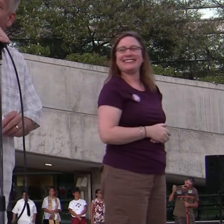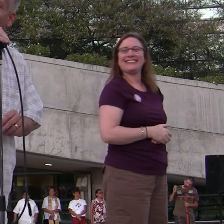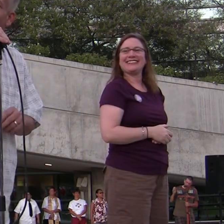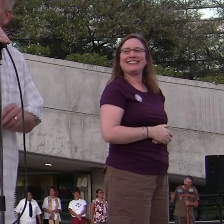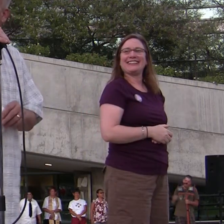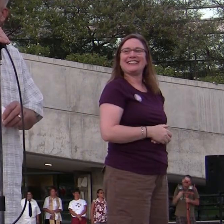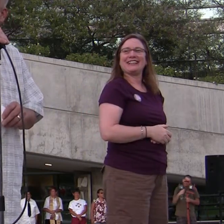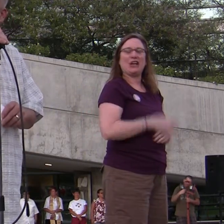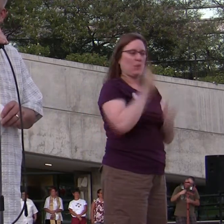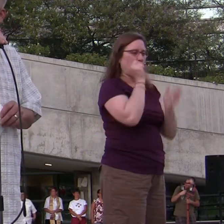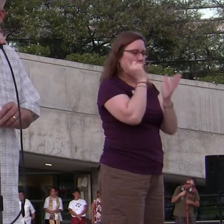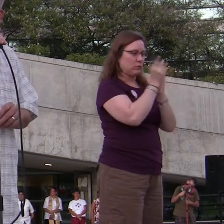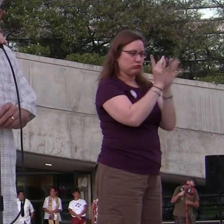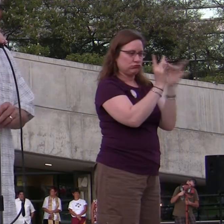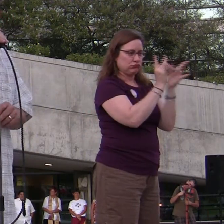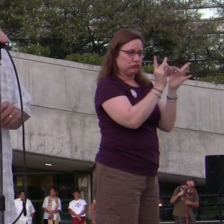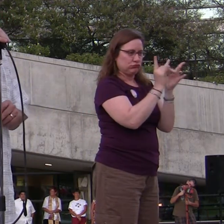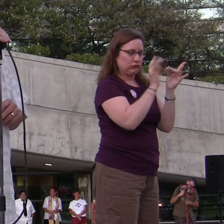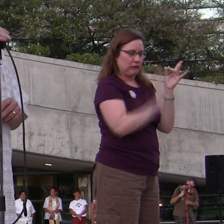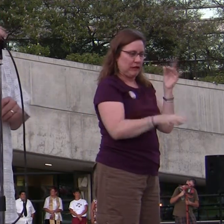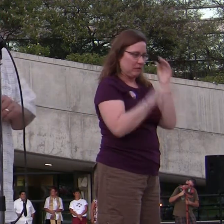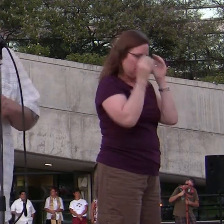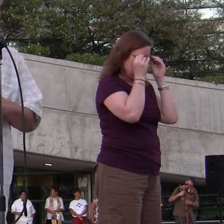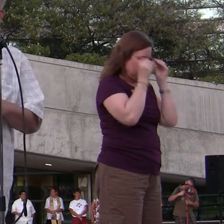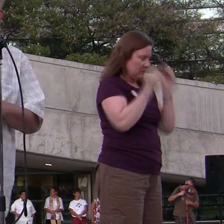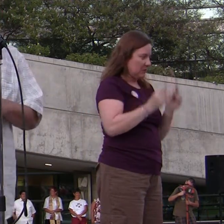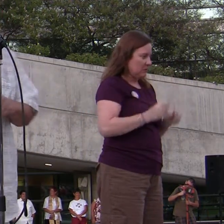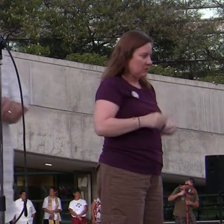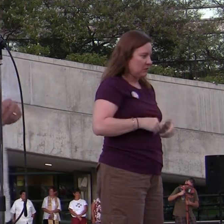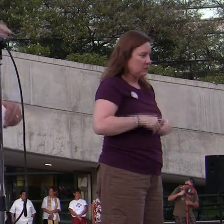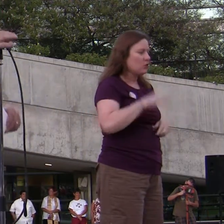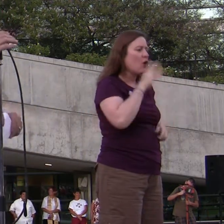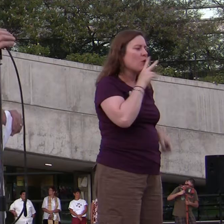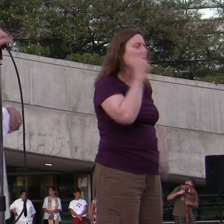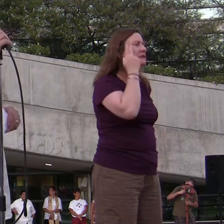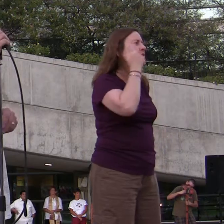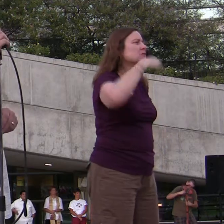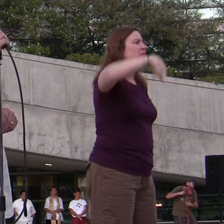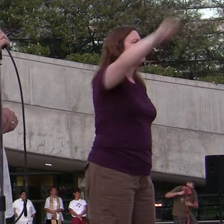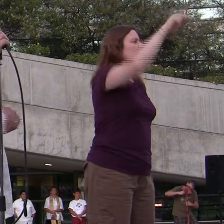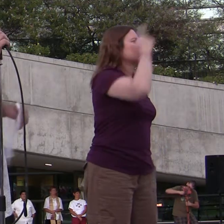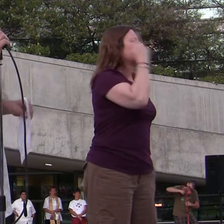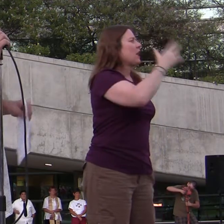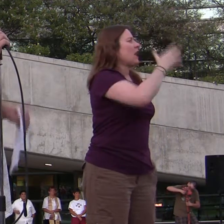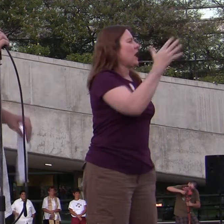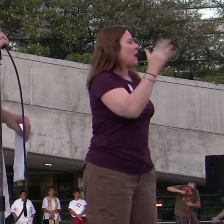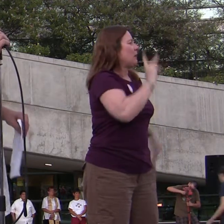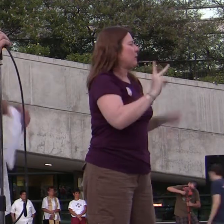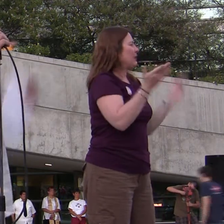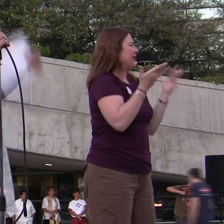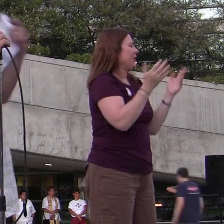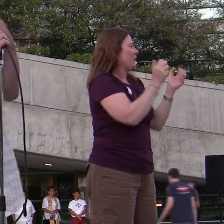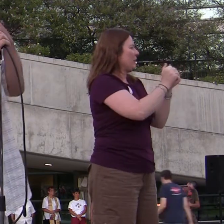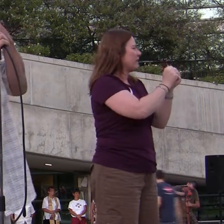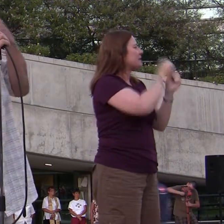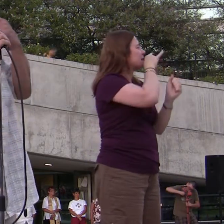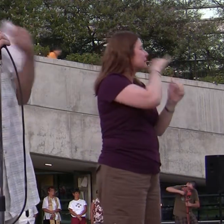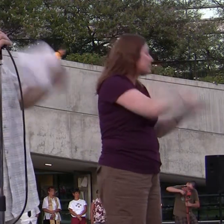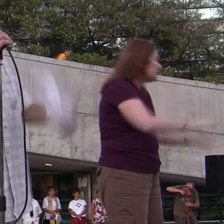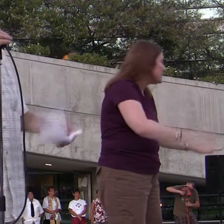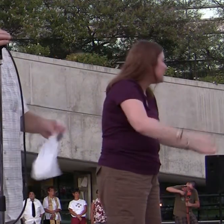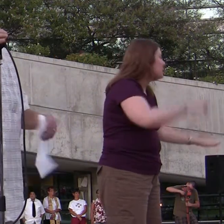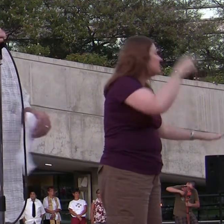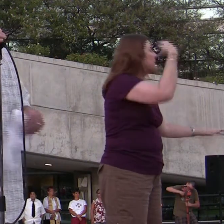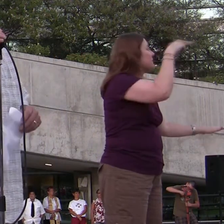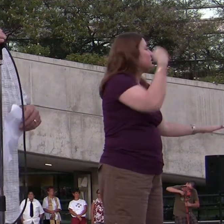Listen, just one quick note on what he was just talking about. I look around here today, and I see lots of you here with your children. Maybe they're your